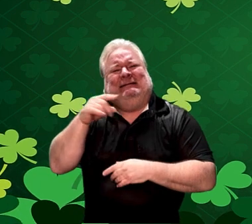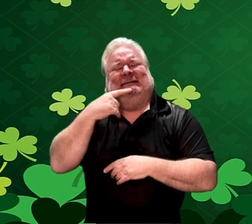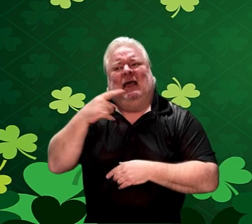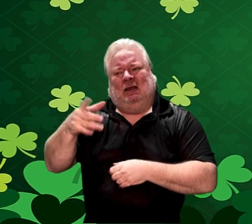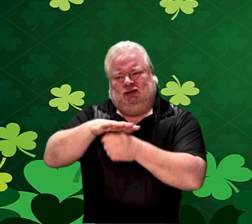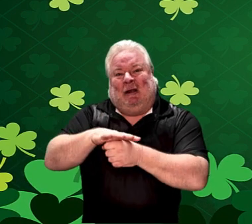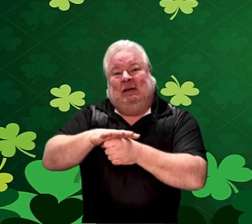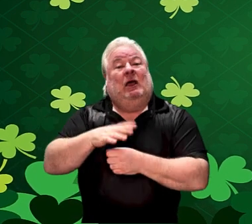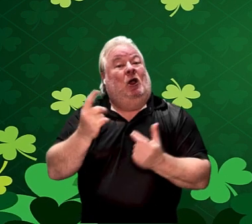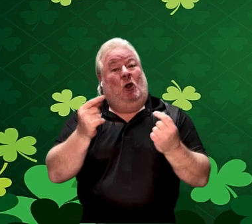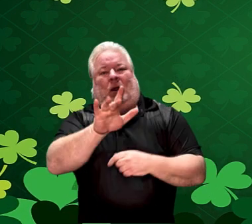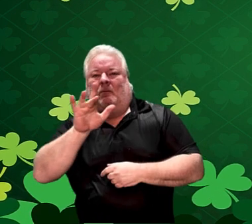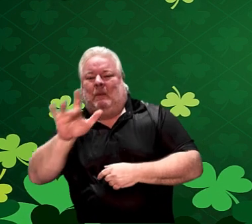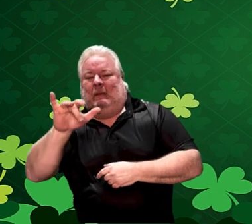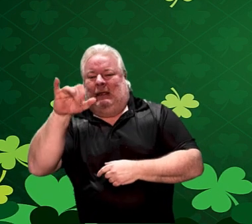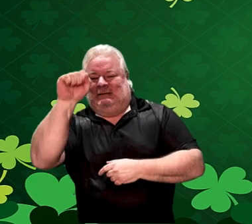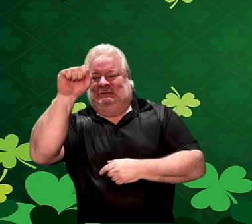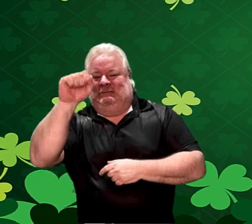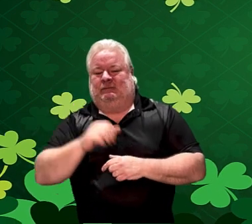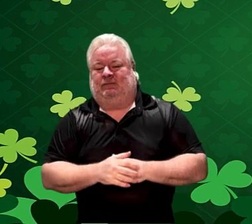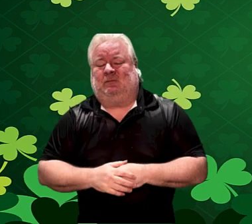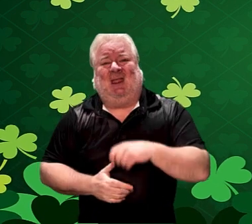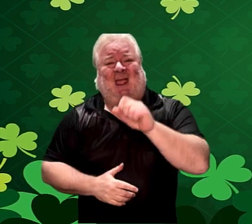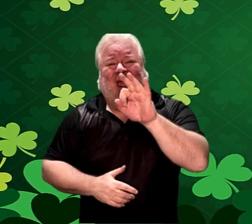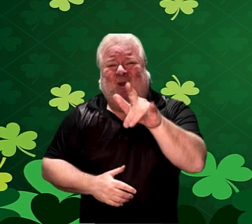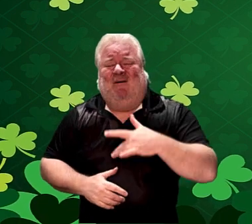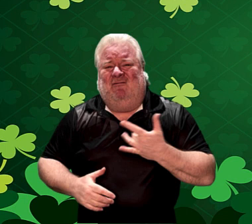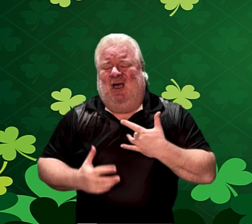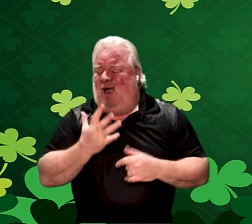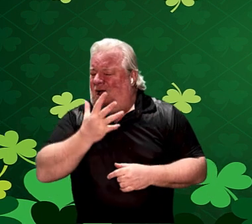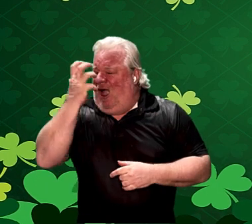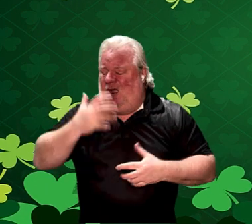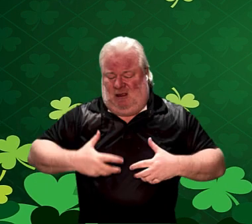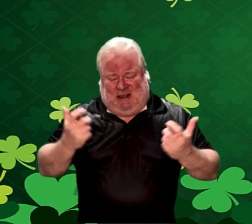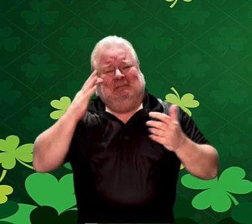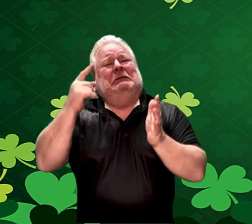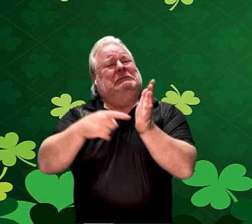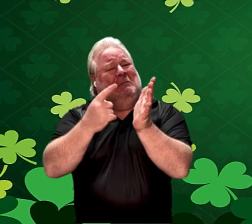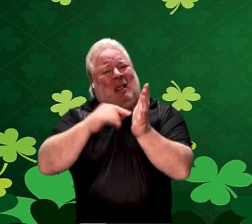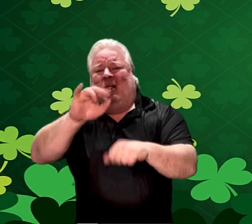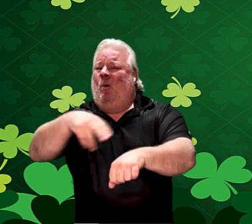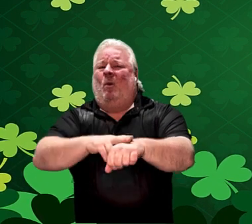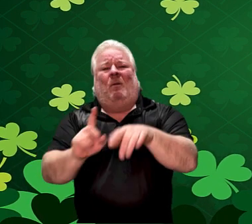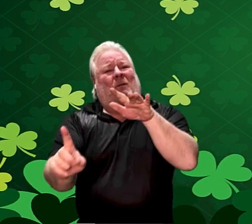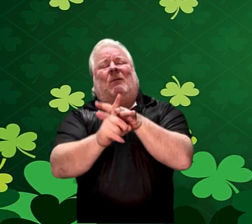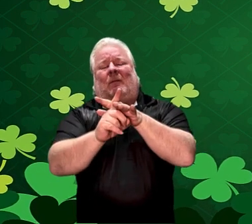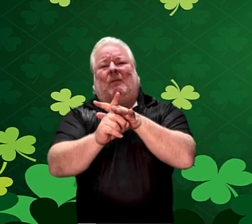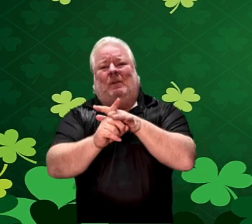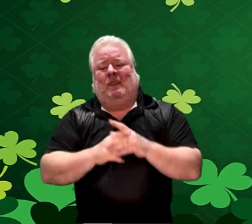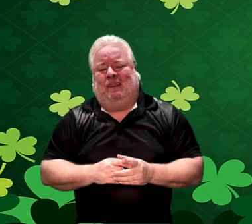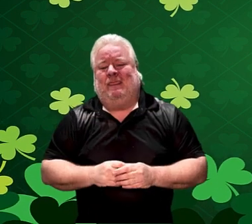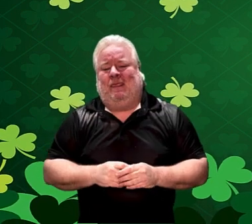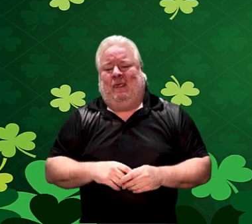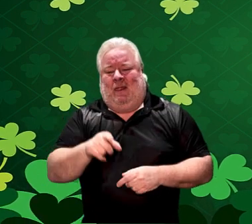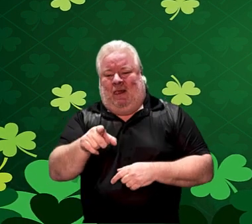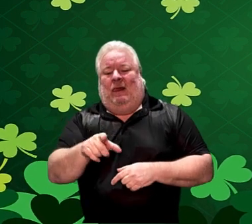stressed. So you would click yes right here. If you're ever feeling angry, and we know that that sometimes is going to happen,